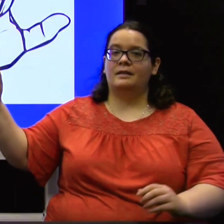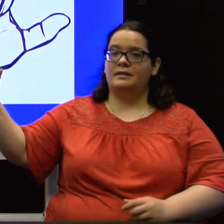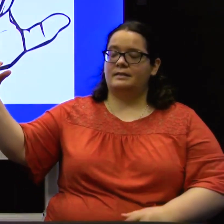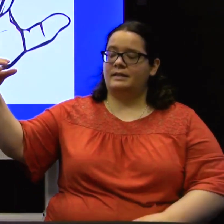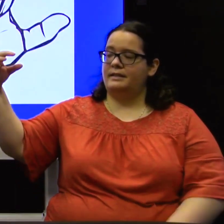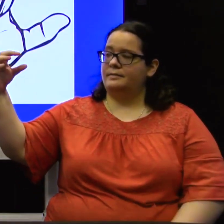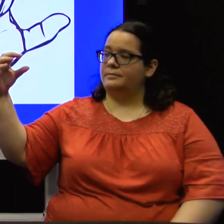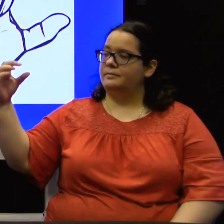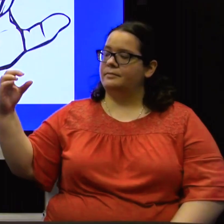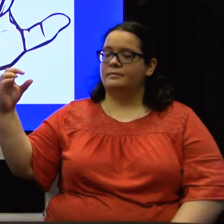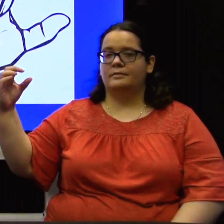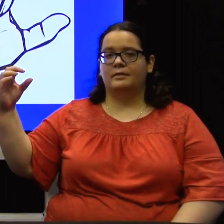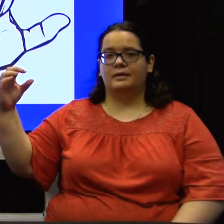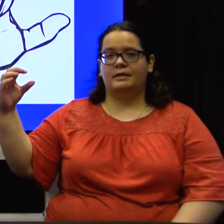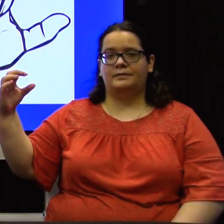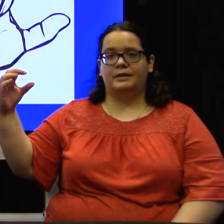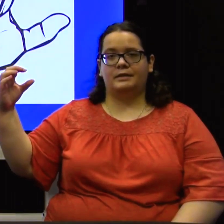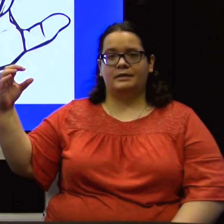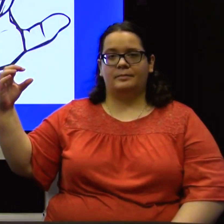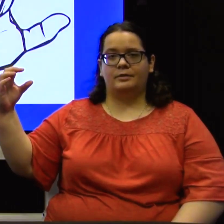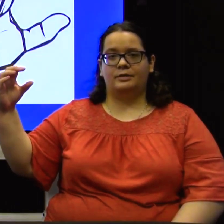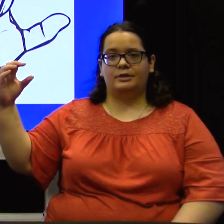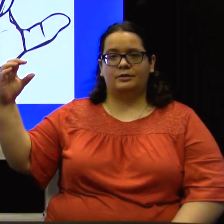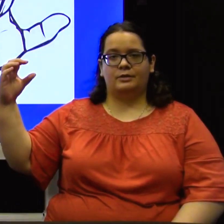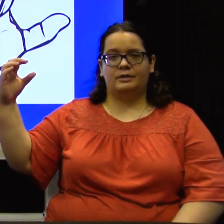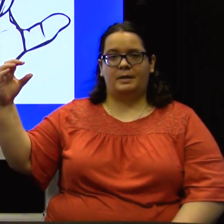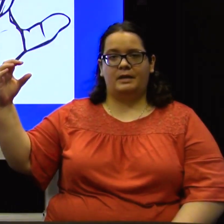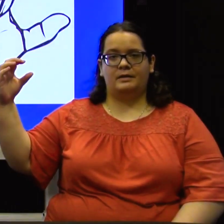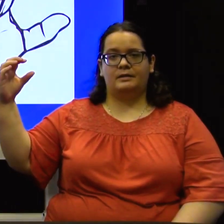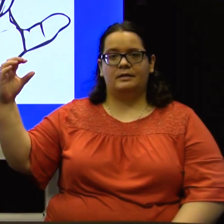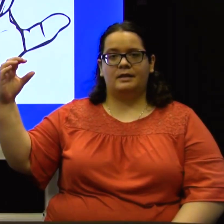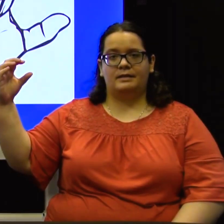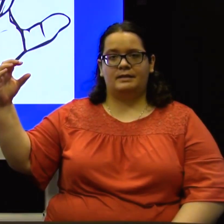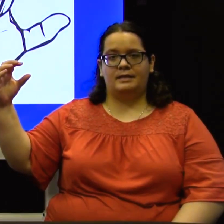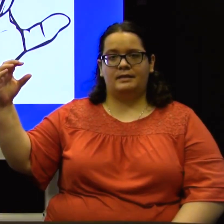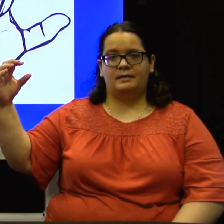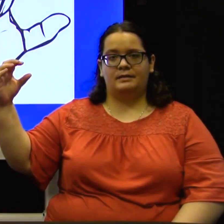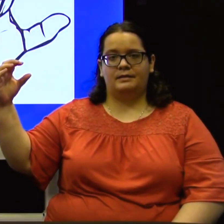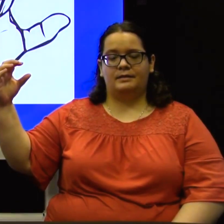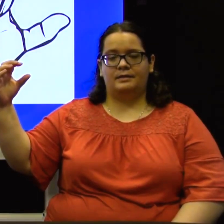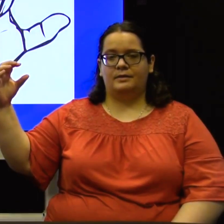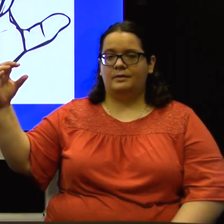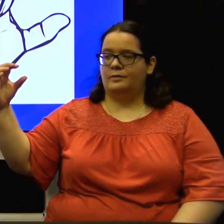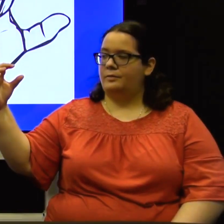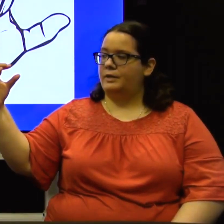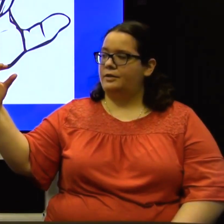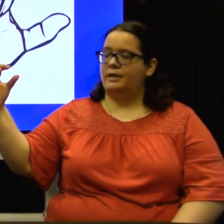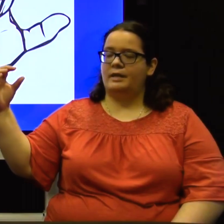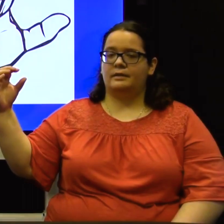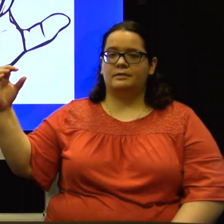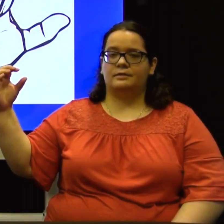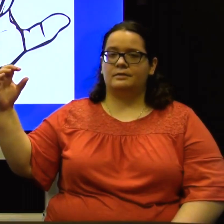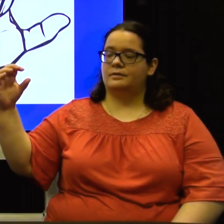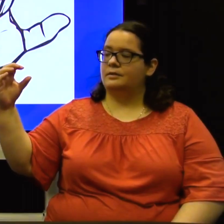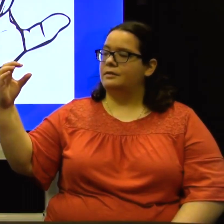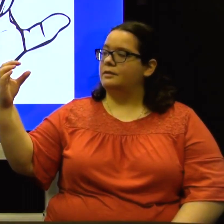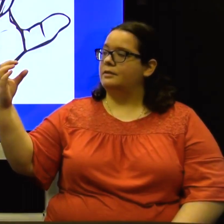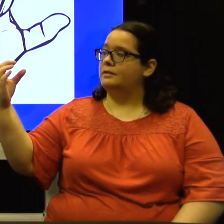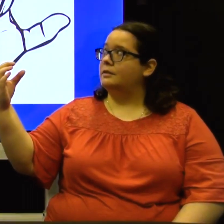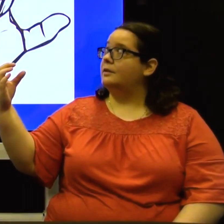C is fairly simple. You're just going to make a C with your hand. So,